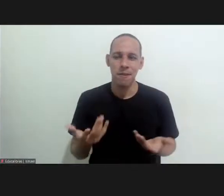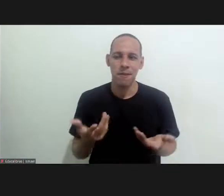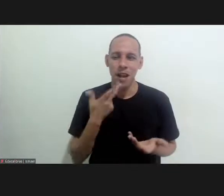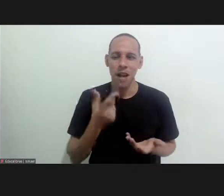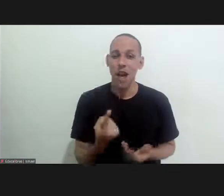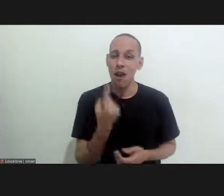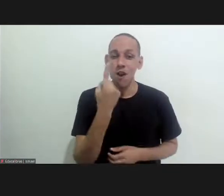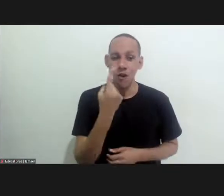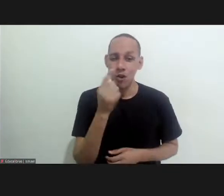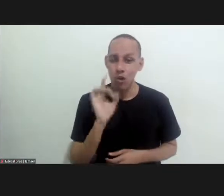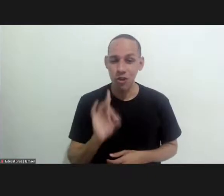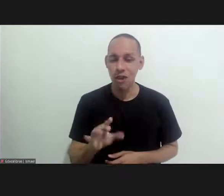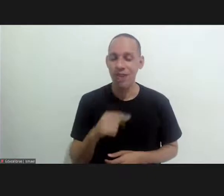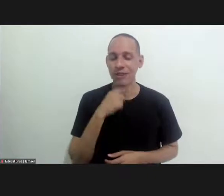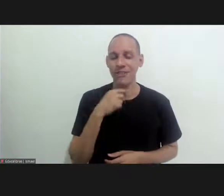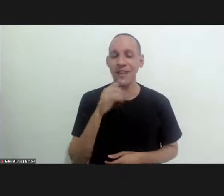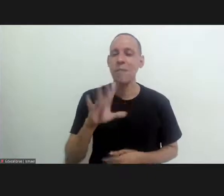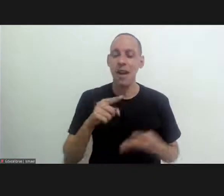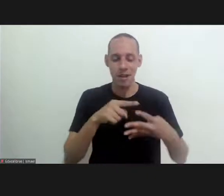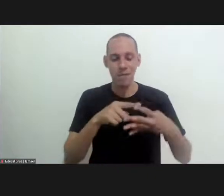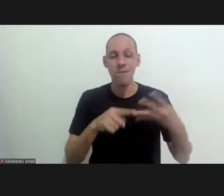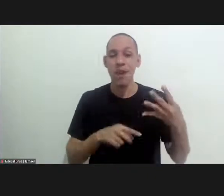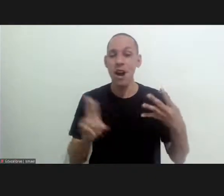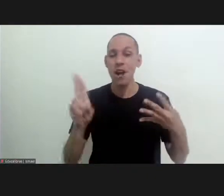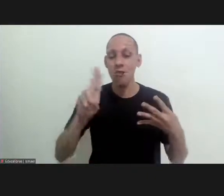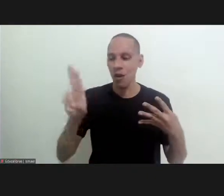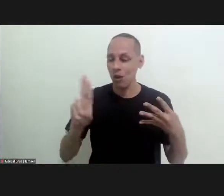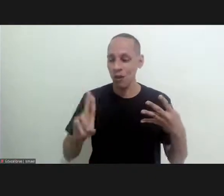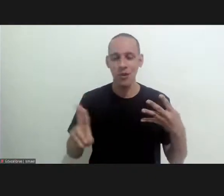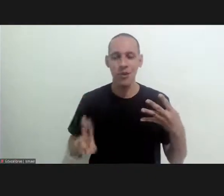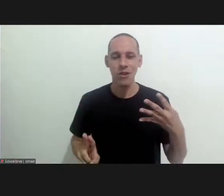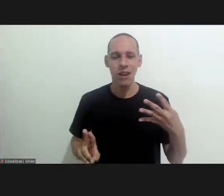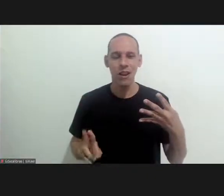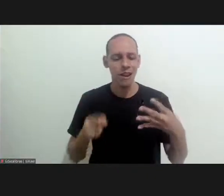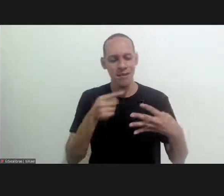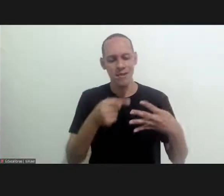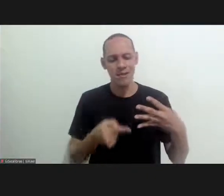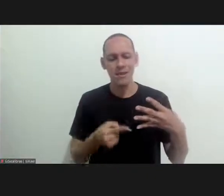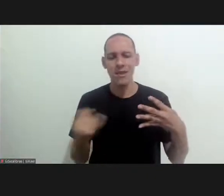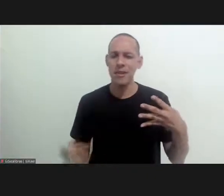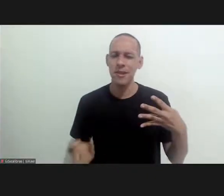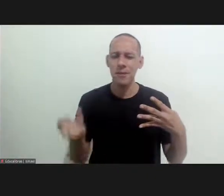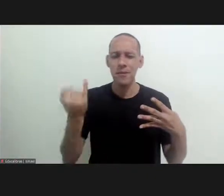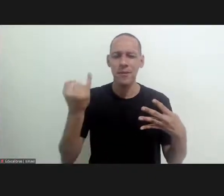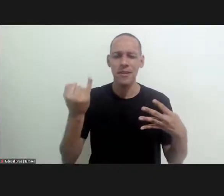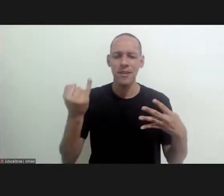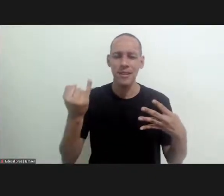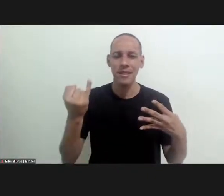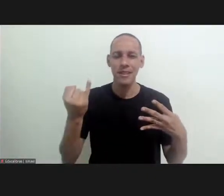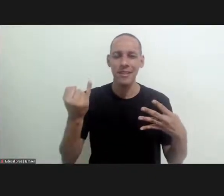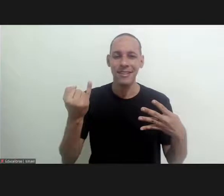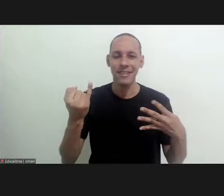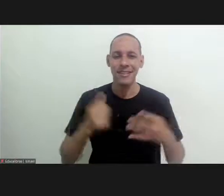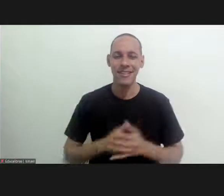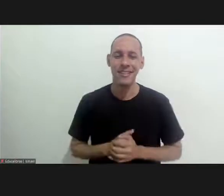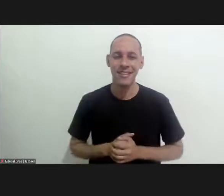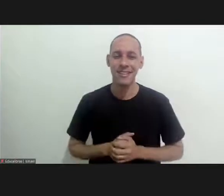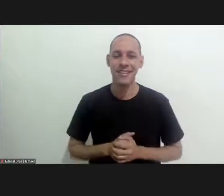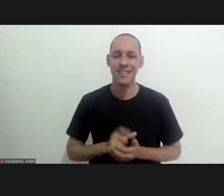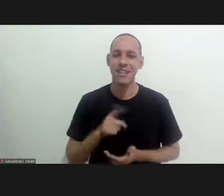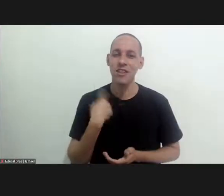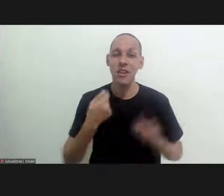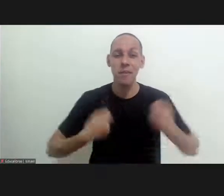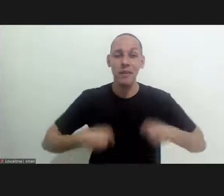highlight one or any specific researcher but there are four names which are of great importance for